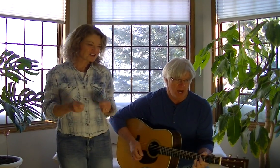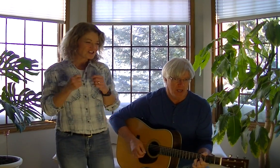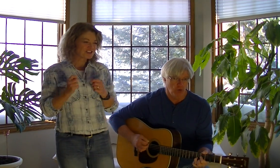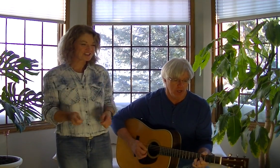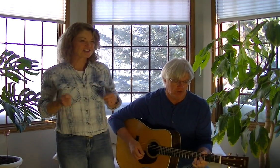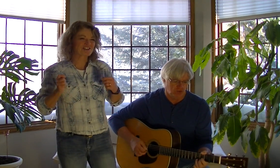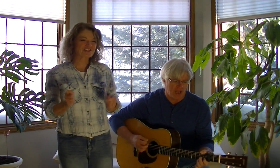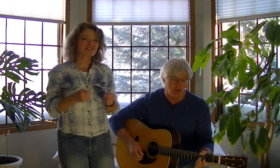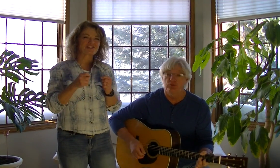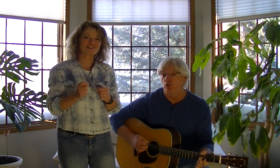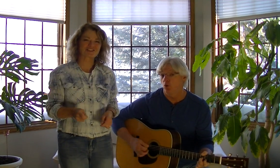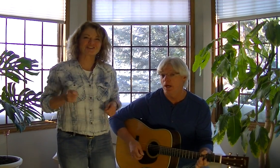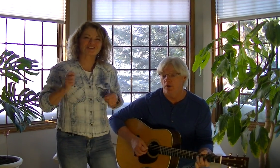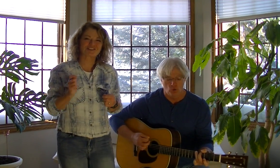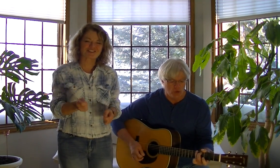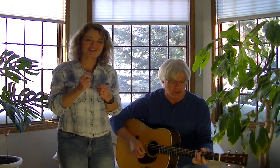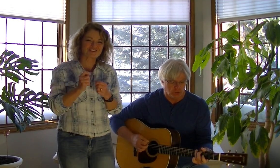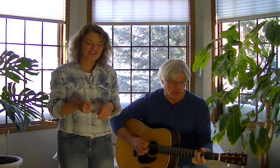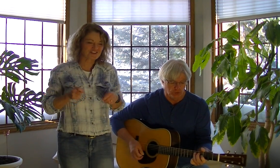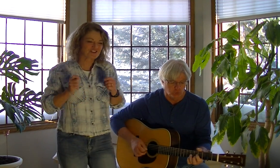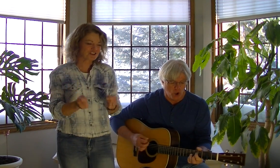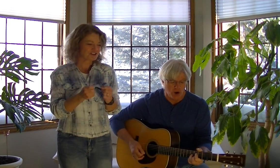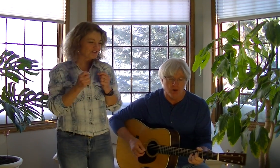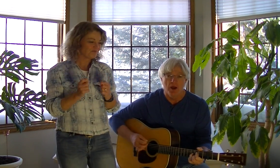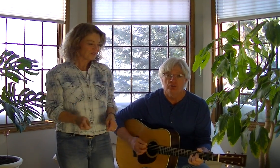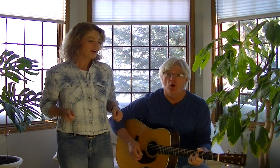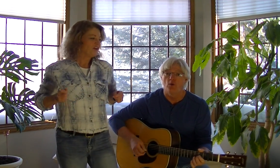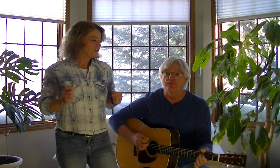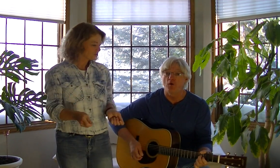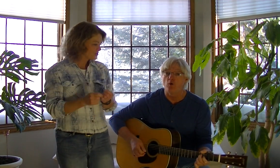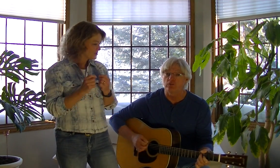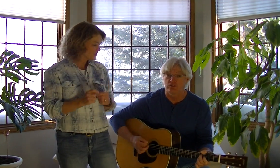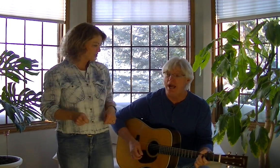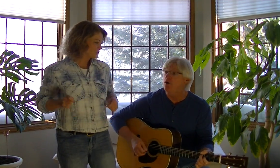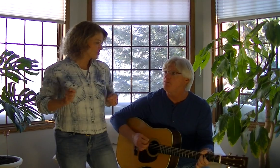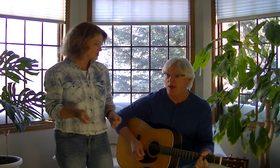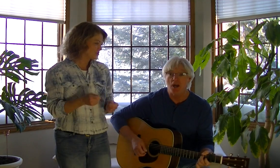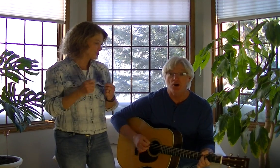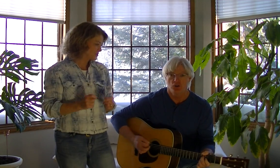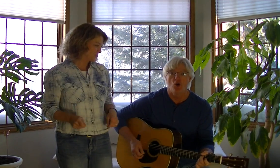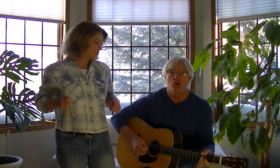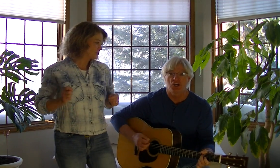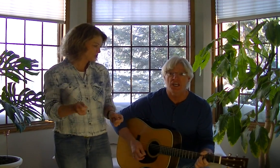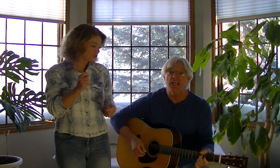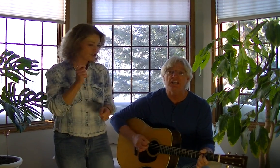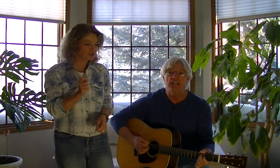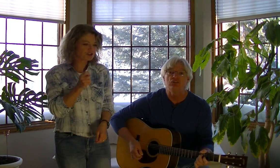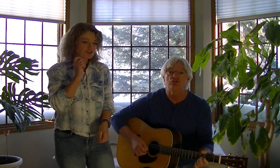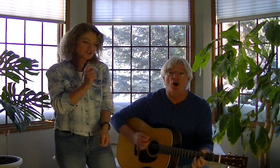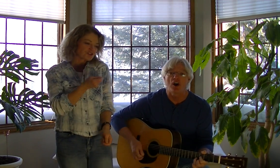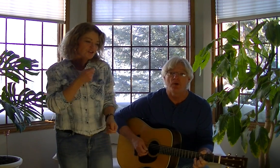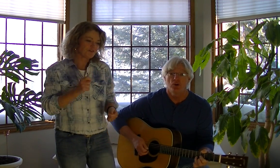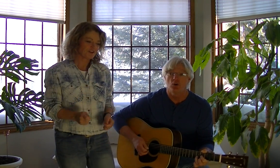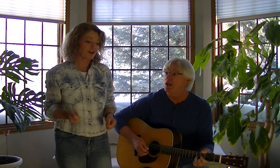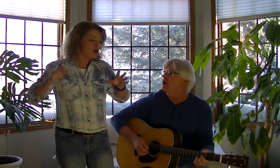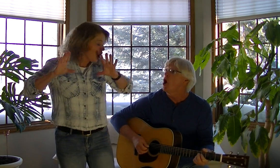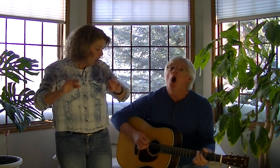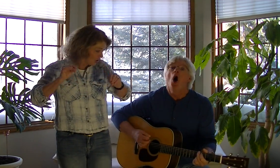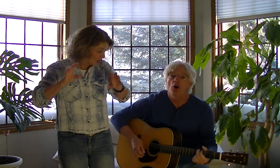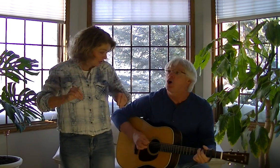Migrate south to where the winter is warm. Show the folks down there your Canadian char. You hear hunk,